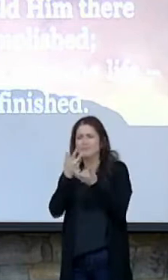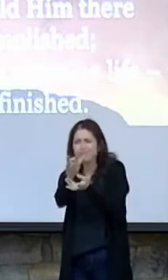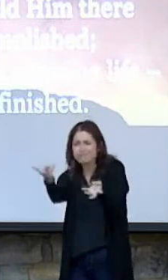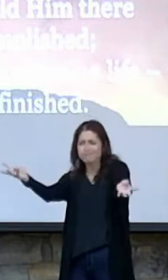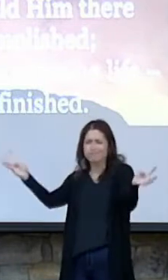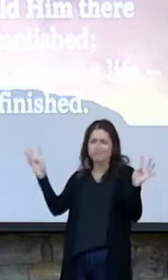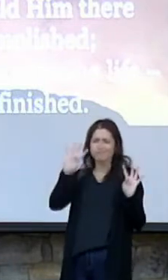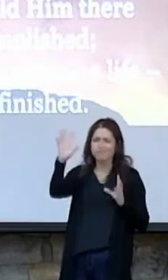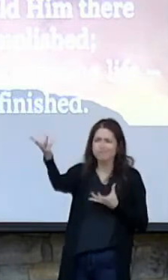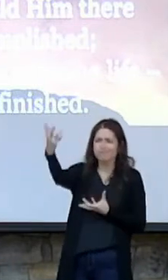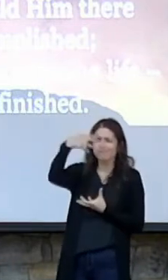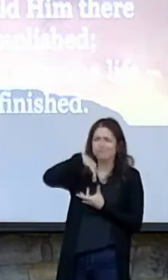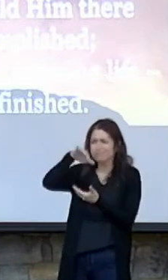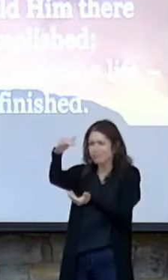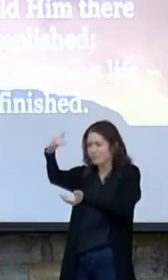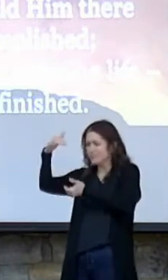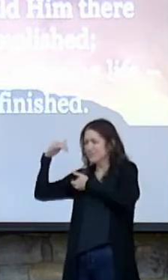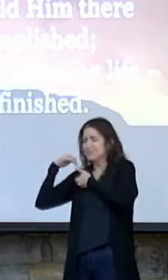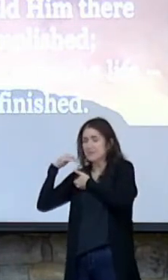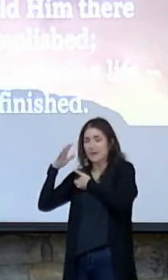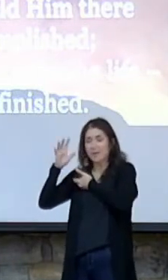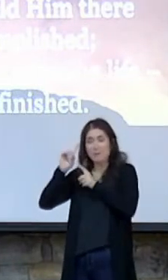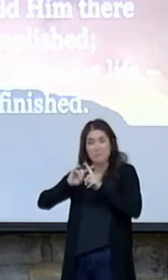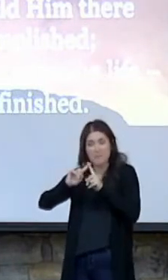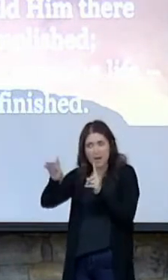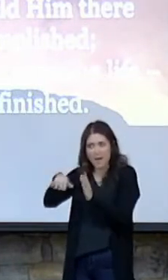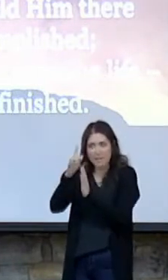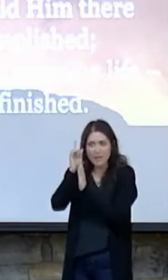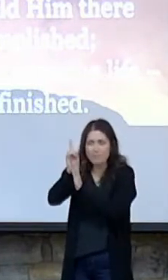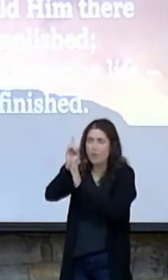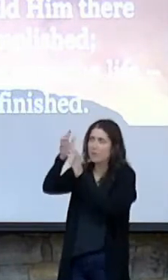as we've already mentioned, separated from the Father.